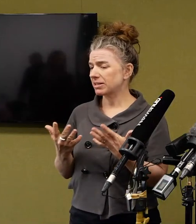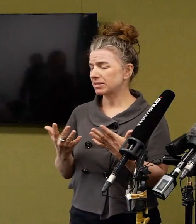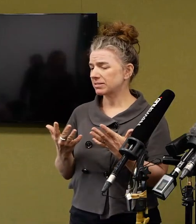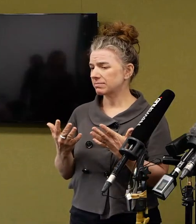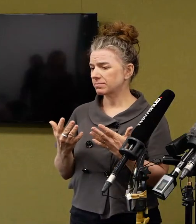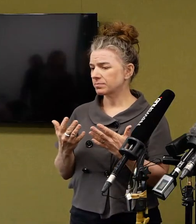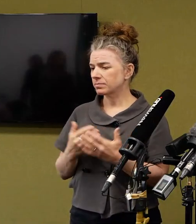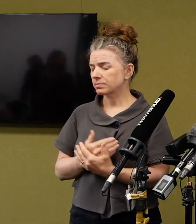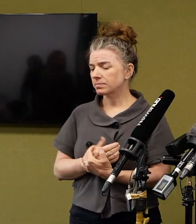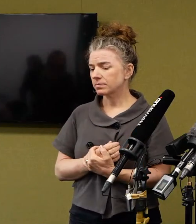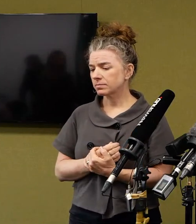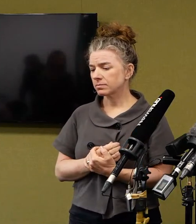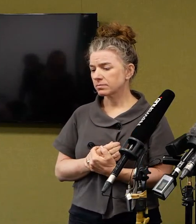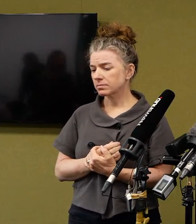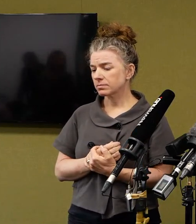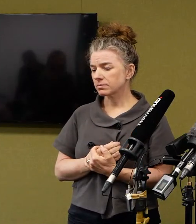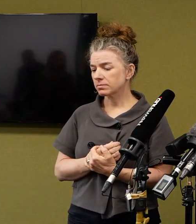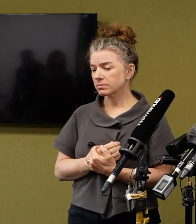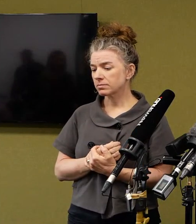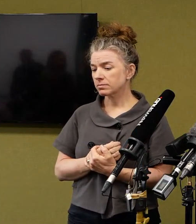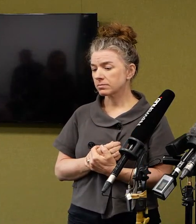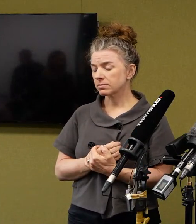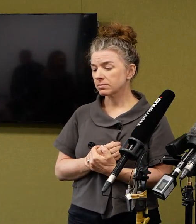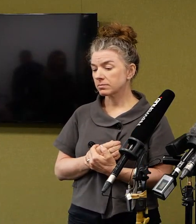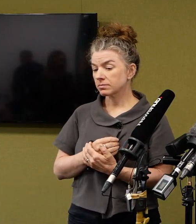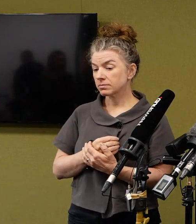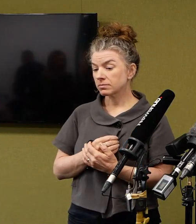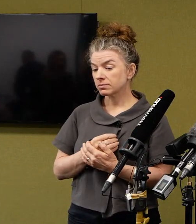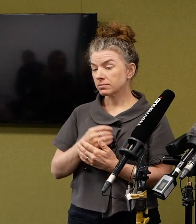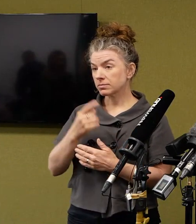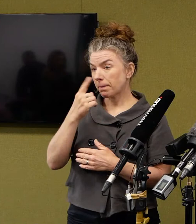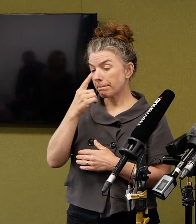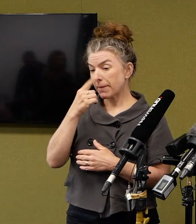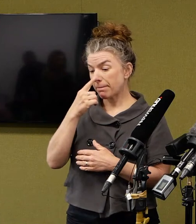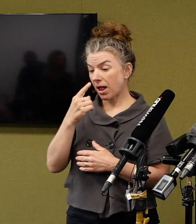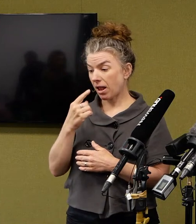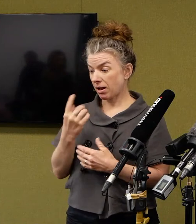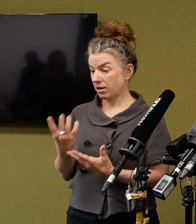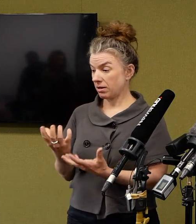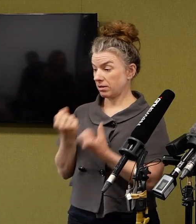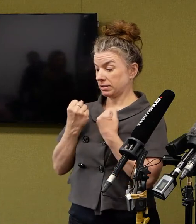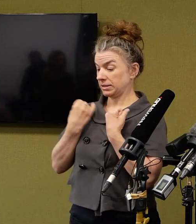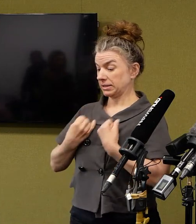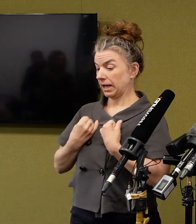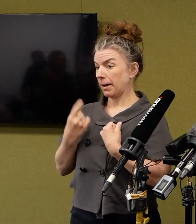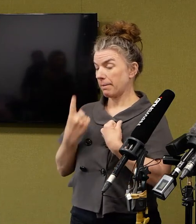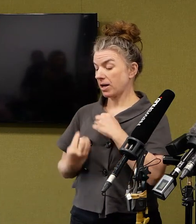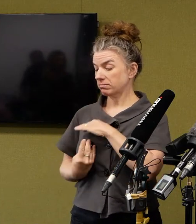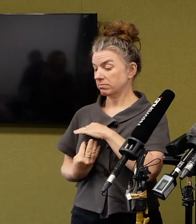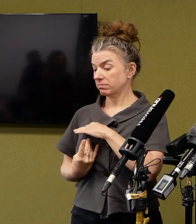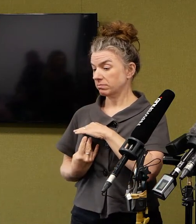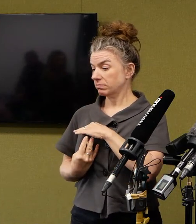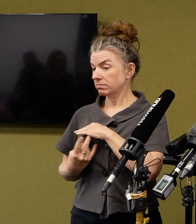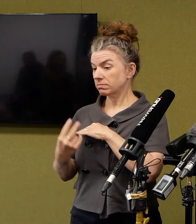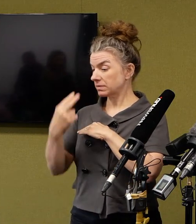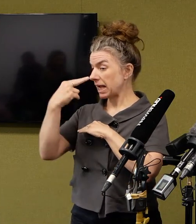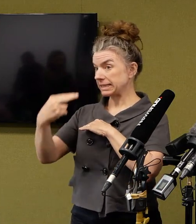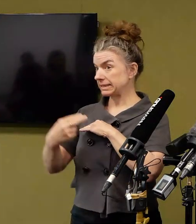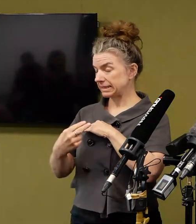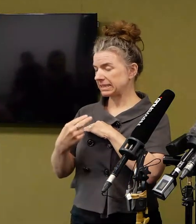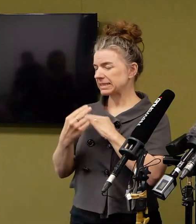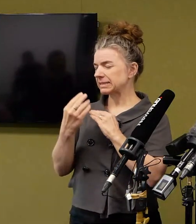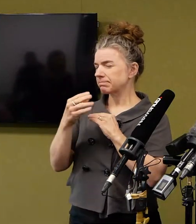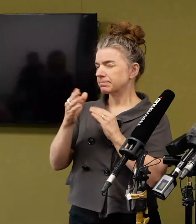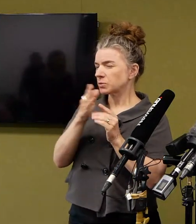that the upper limit from the evidence for someone perhaps incubating the disease but not being symptomatic is around 11 to 12 days.